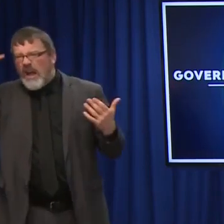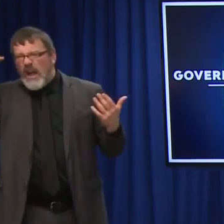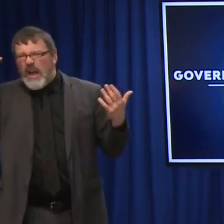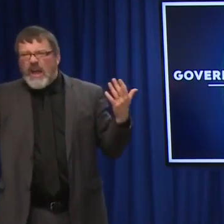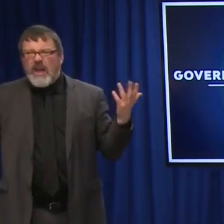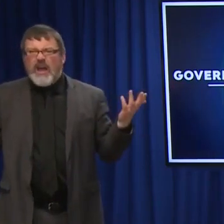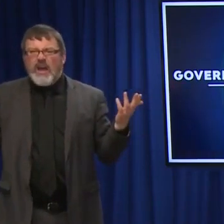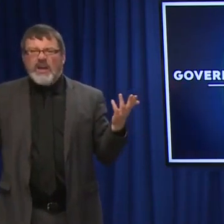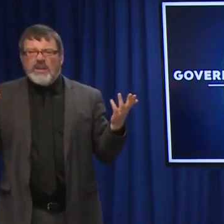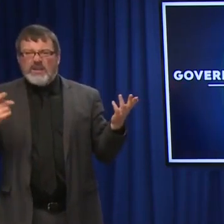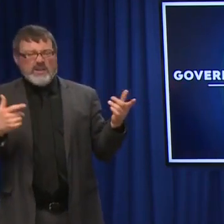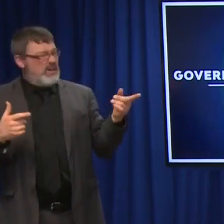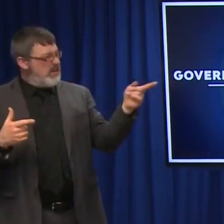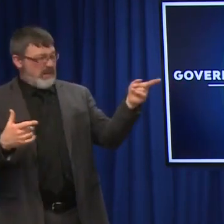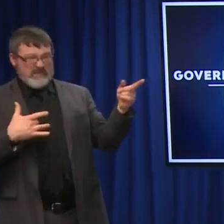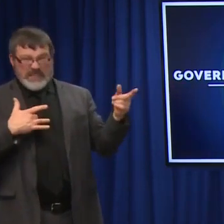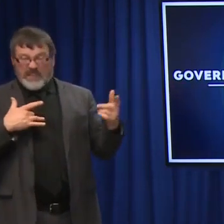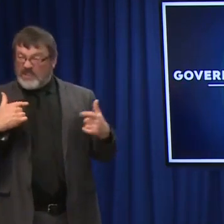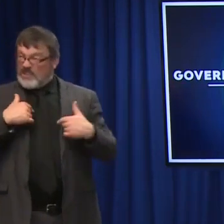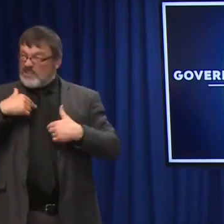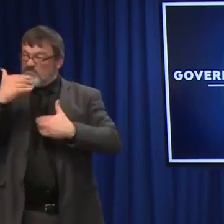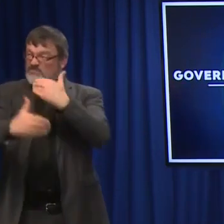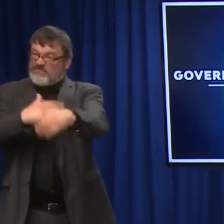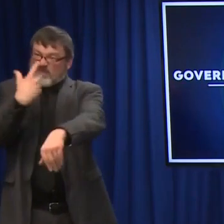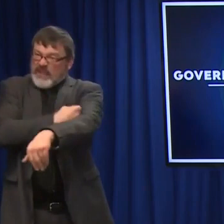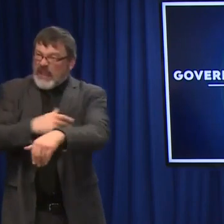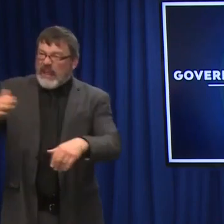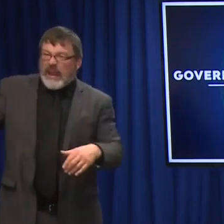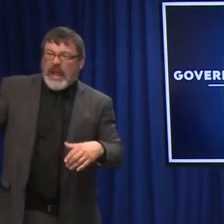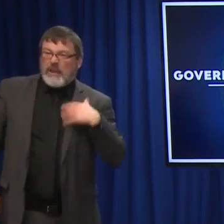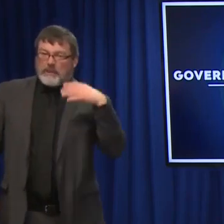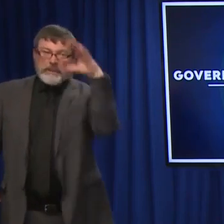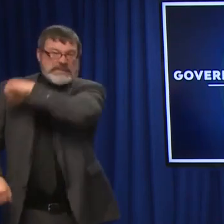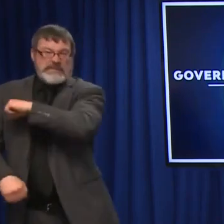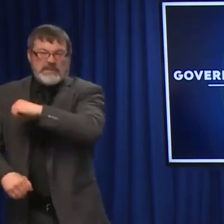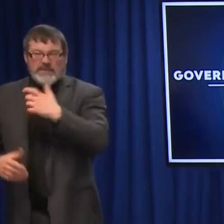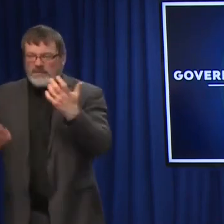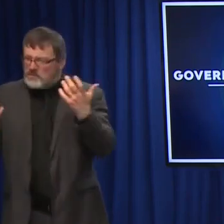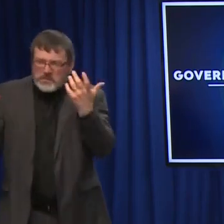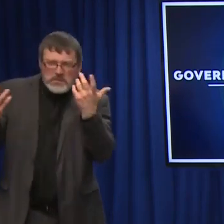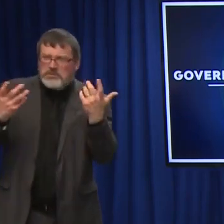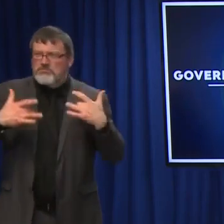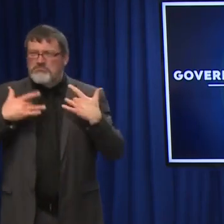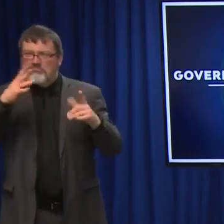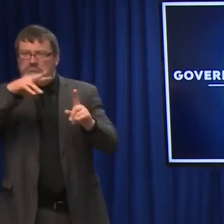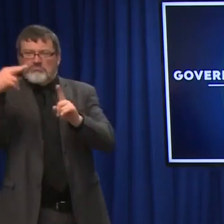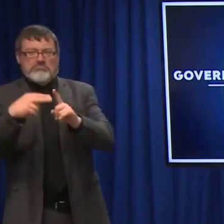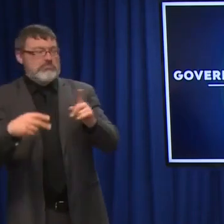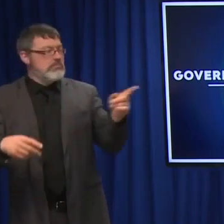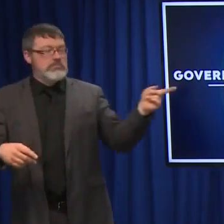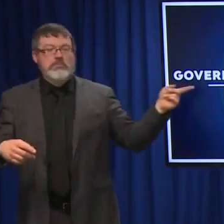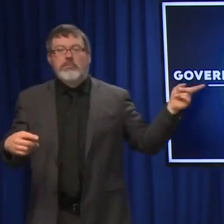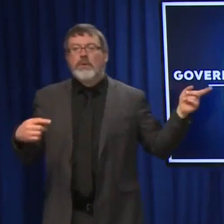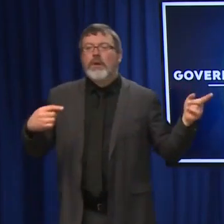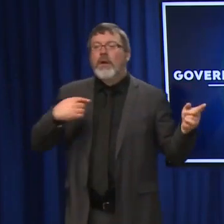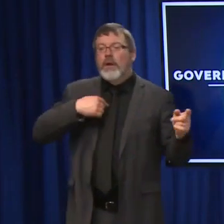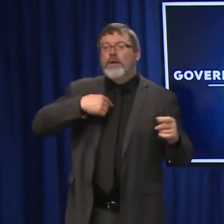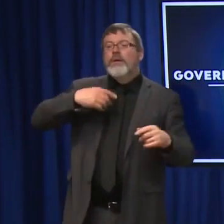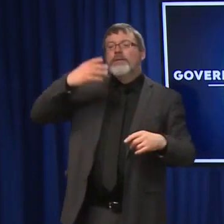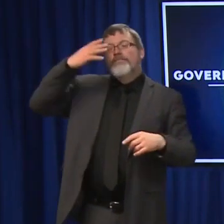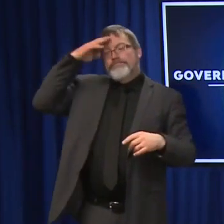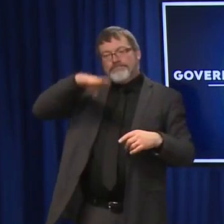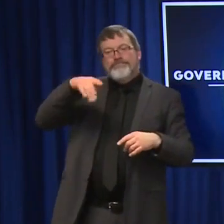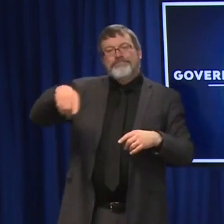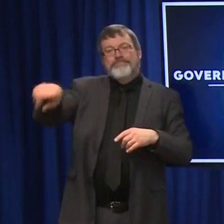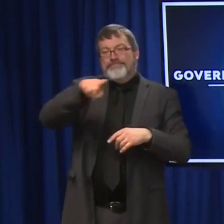within the next couple weeks here? So we know how to control spread of this virus, right? So I wouldn't say it's ever too late to